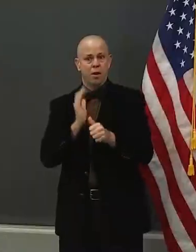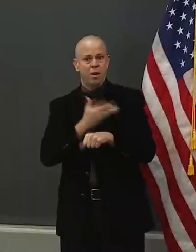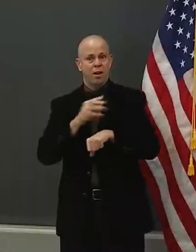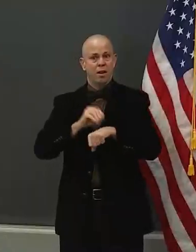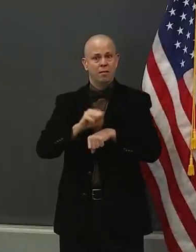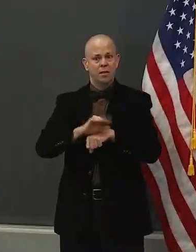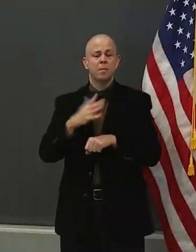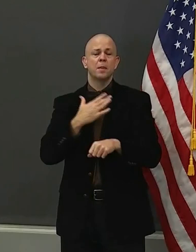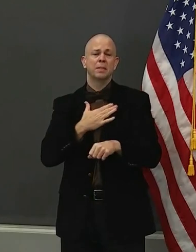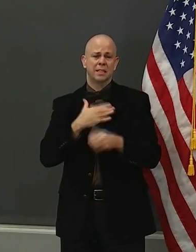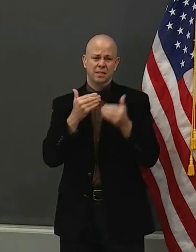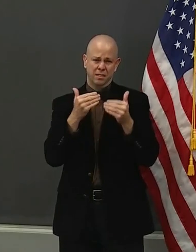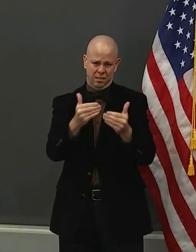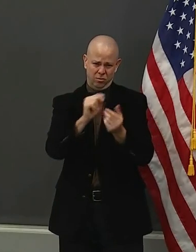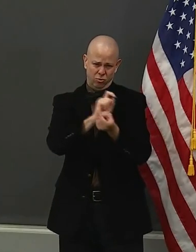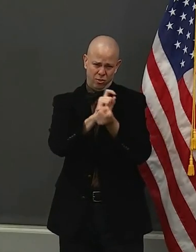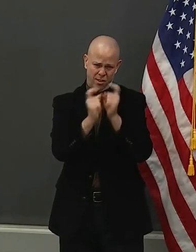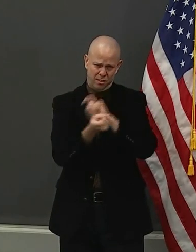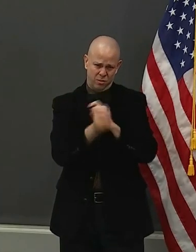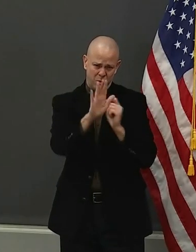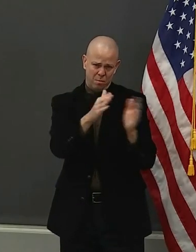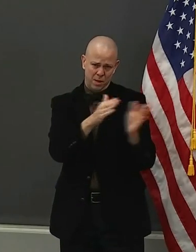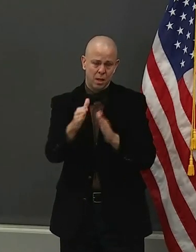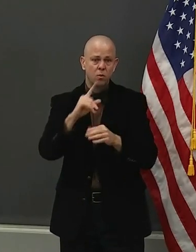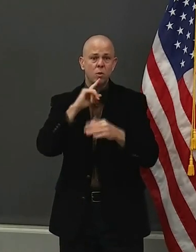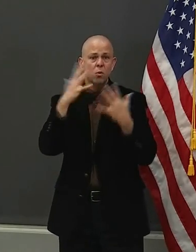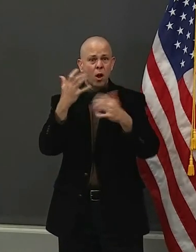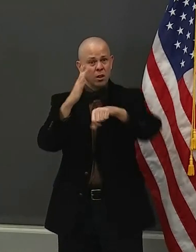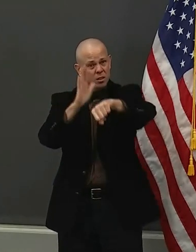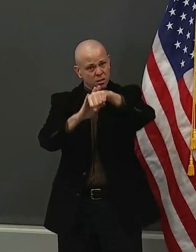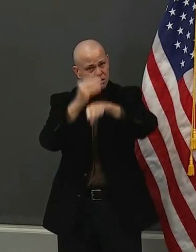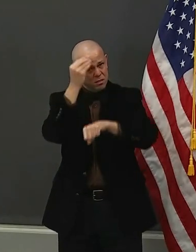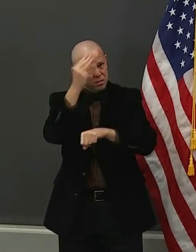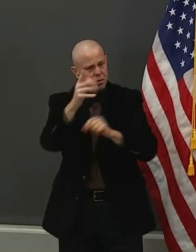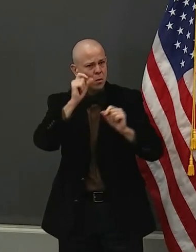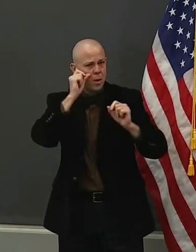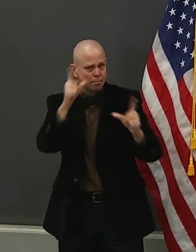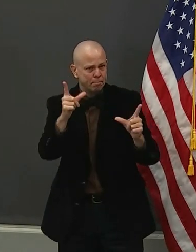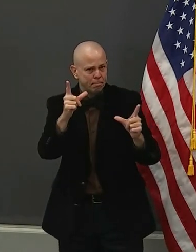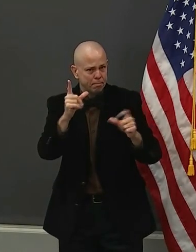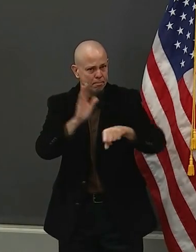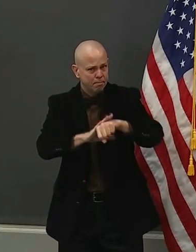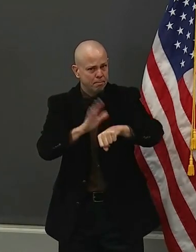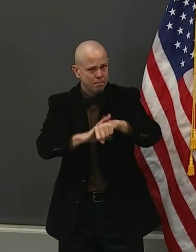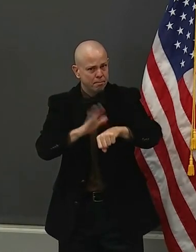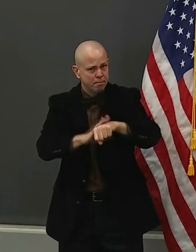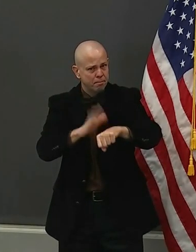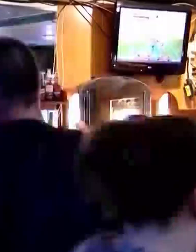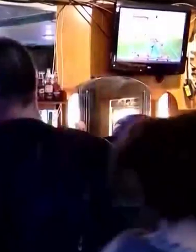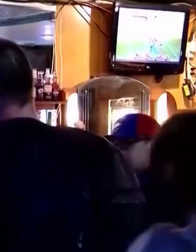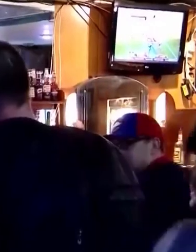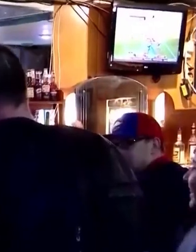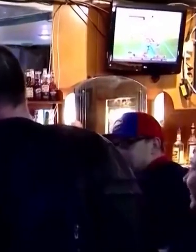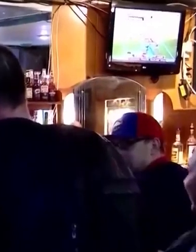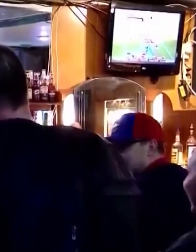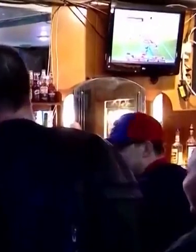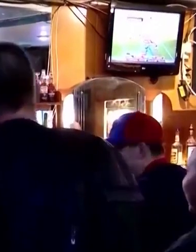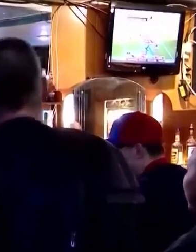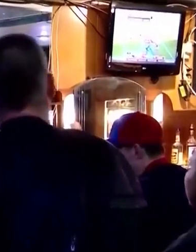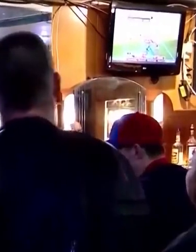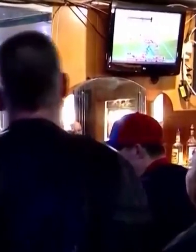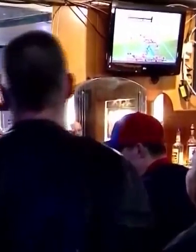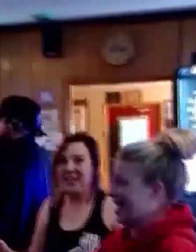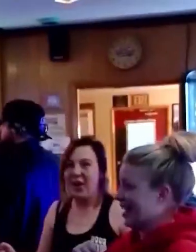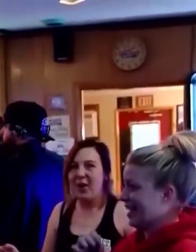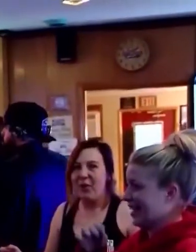wake-up call. I do not want to have to take further actions to stop the spread of COVID-19 because I know